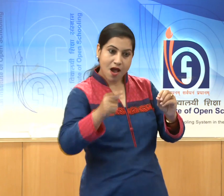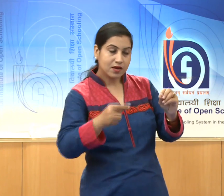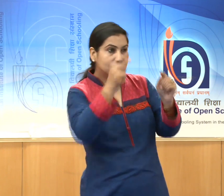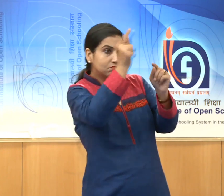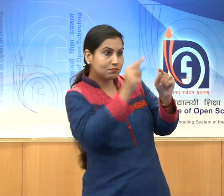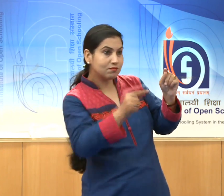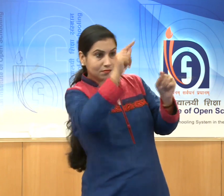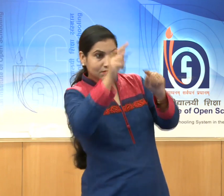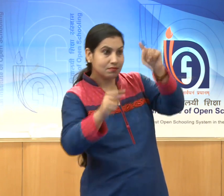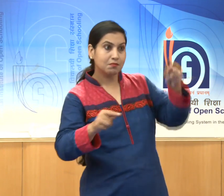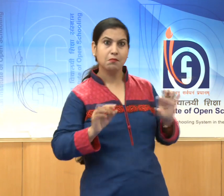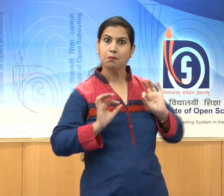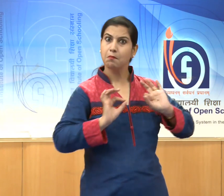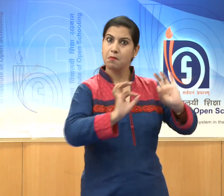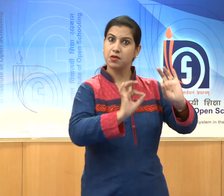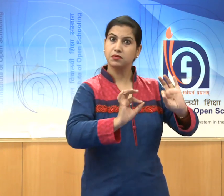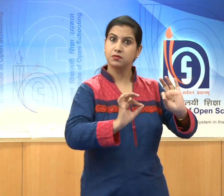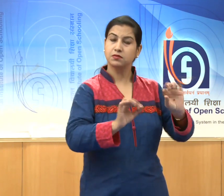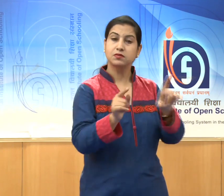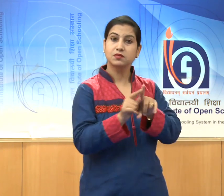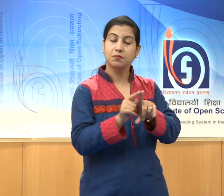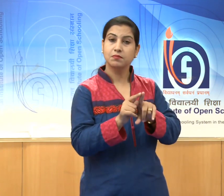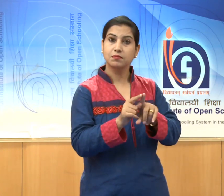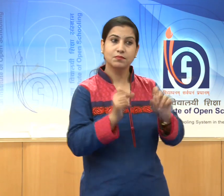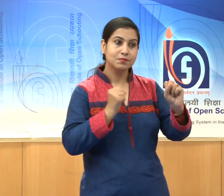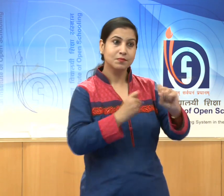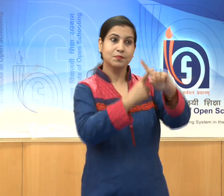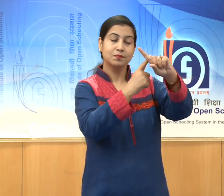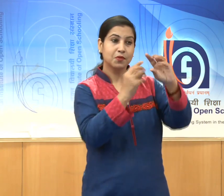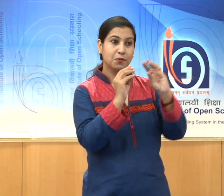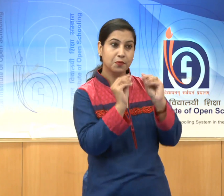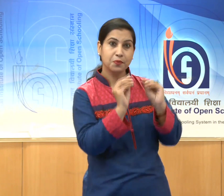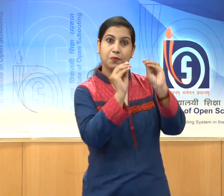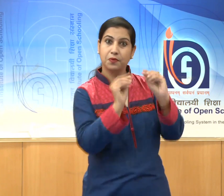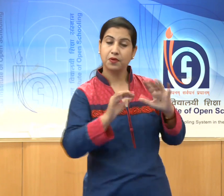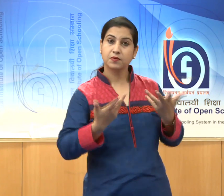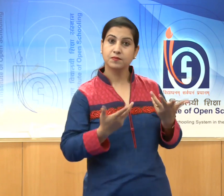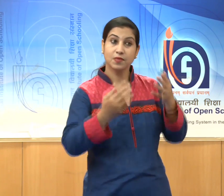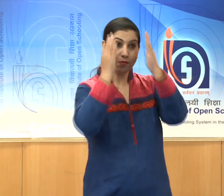subtle rhythm of the body contour,